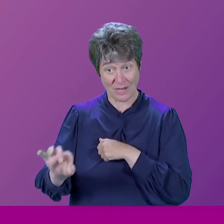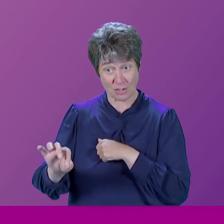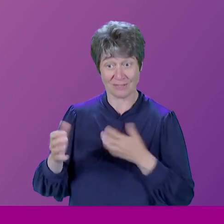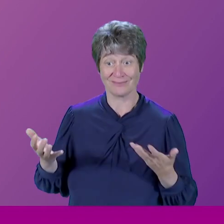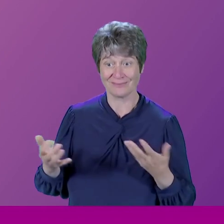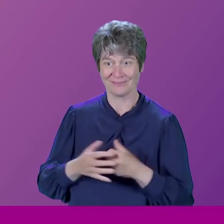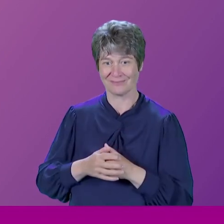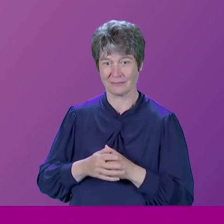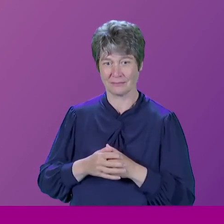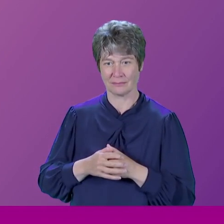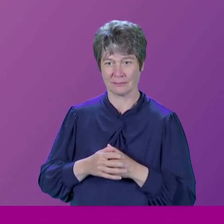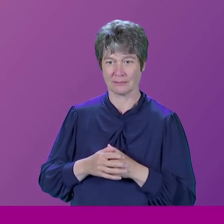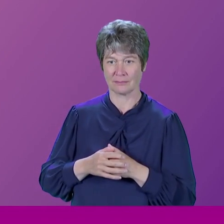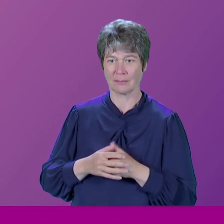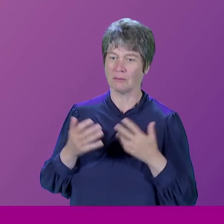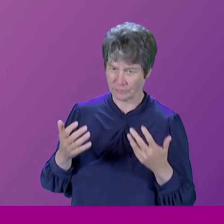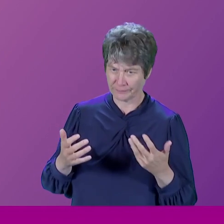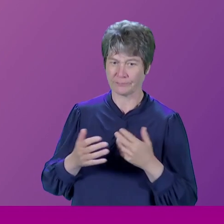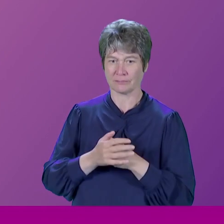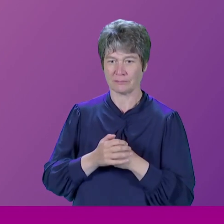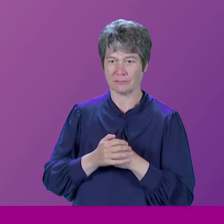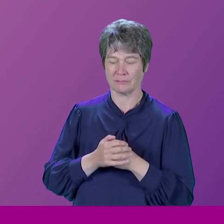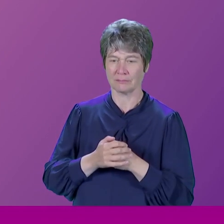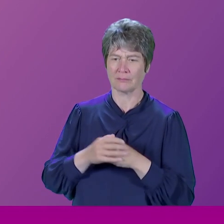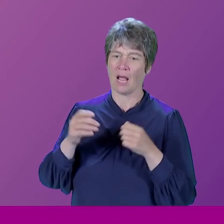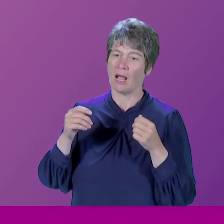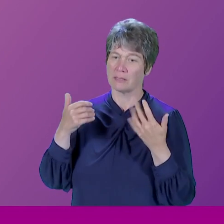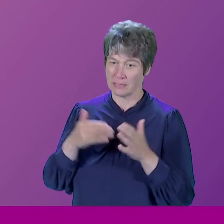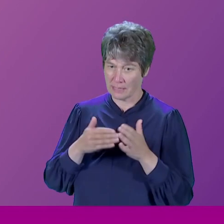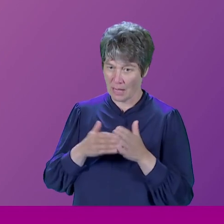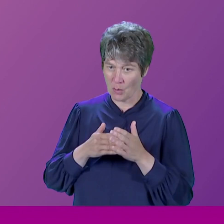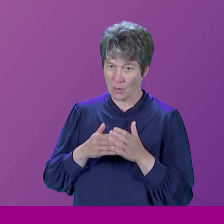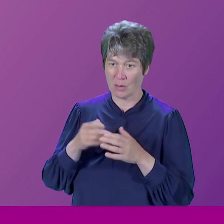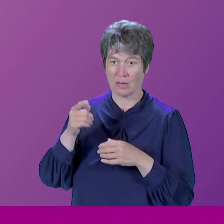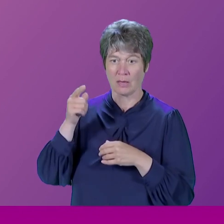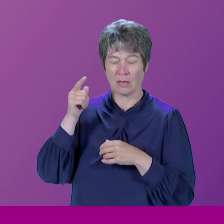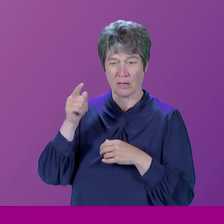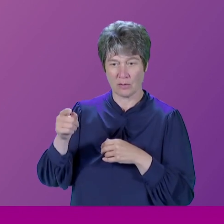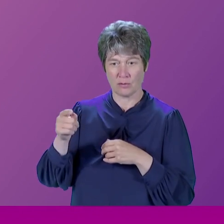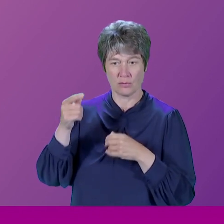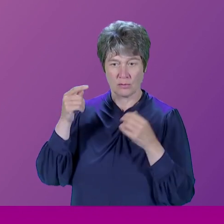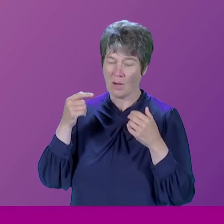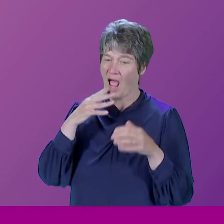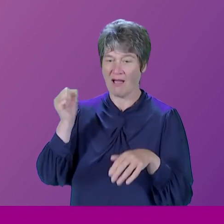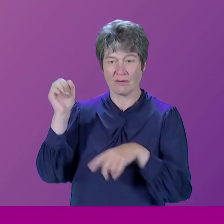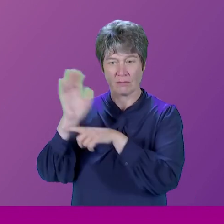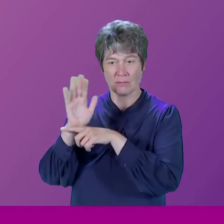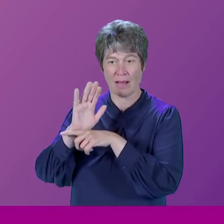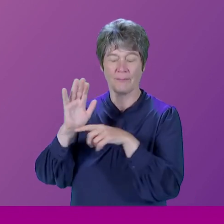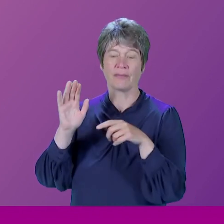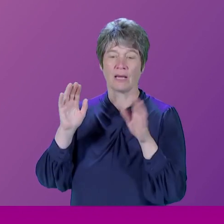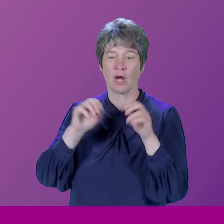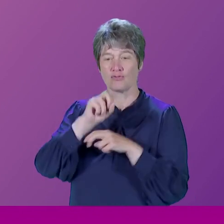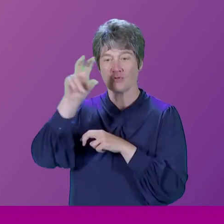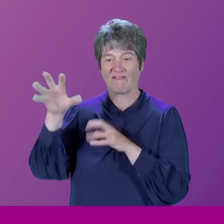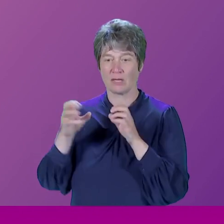Hi. After so many years of travelling with the Bradshaws, do you now miss filming with a book? And also, is the plan for